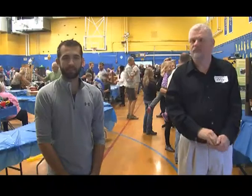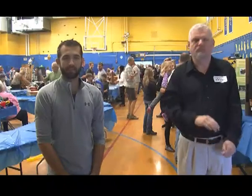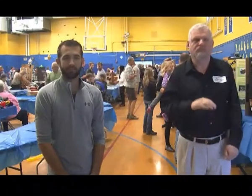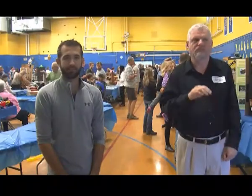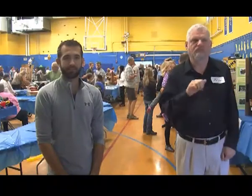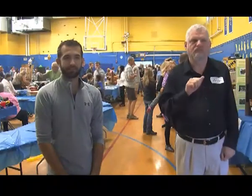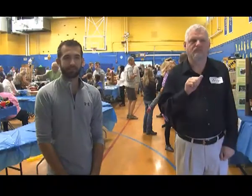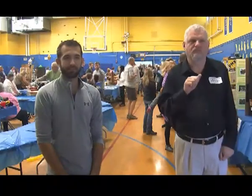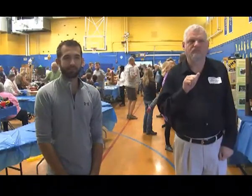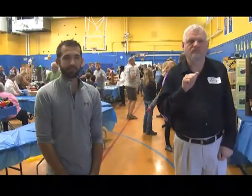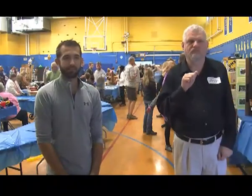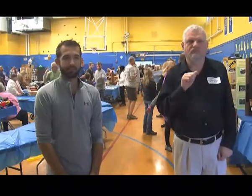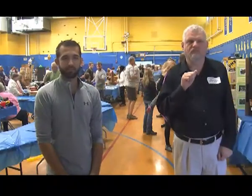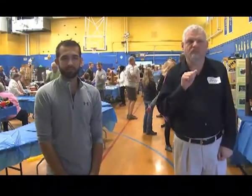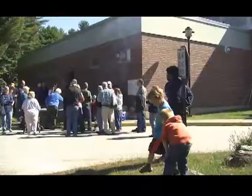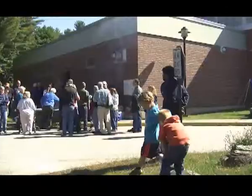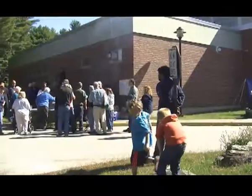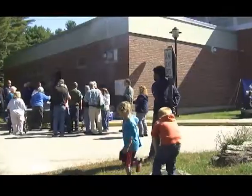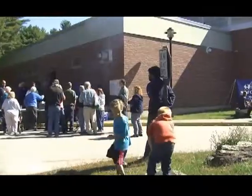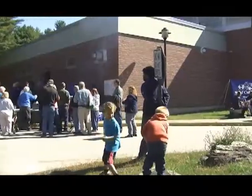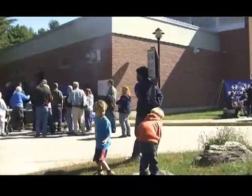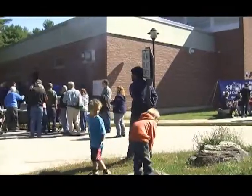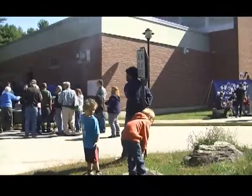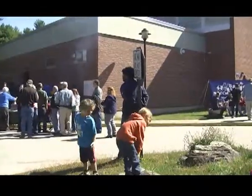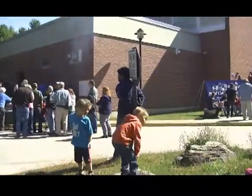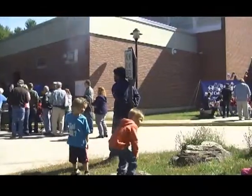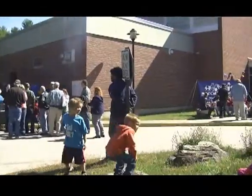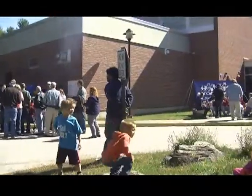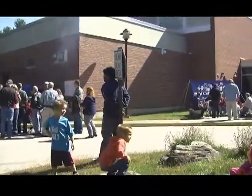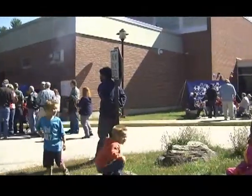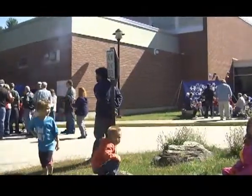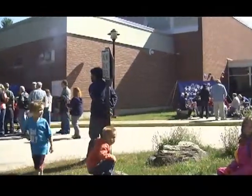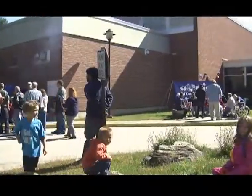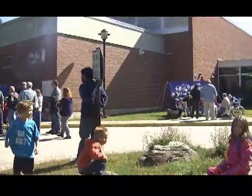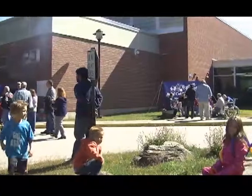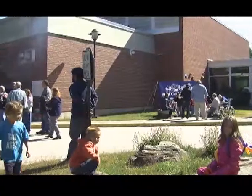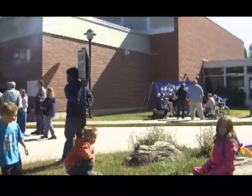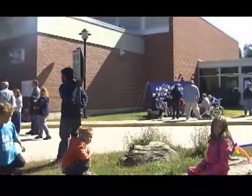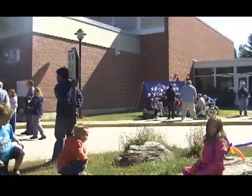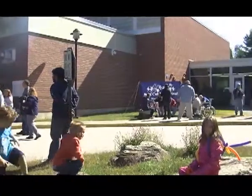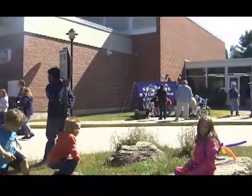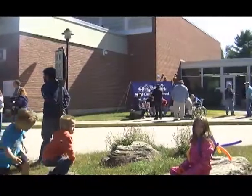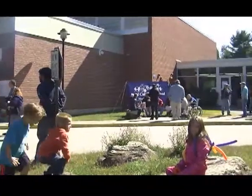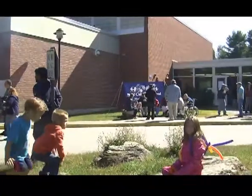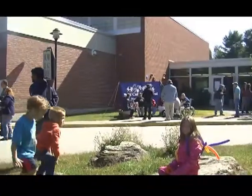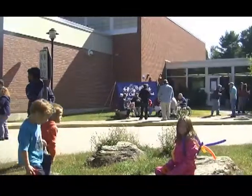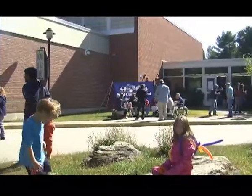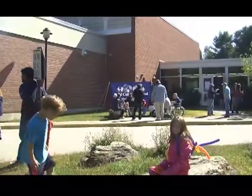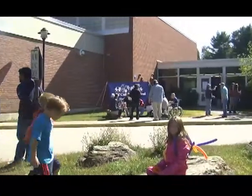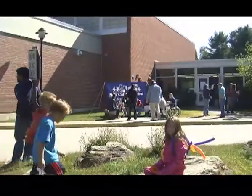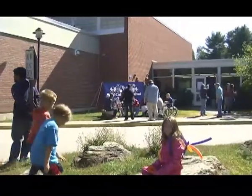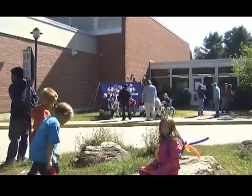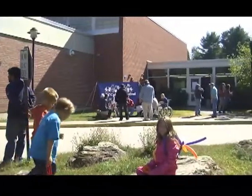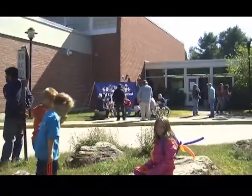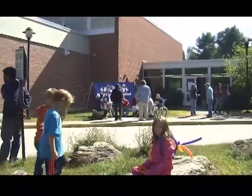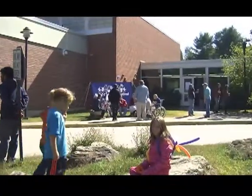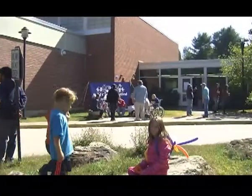able to enjoy our community. Also, we do different activities for the children. And every year we try to include a